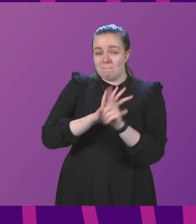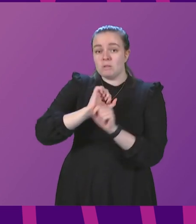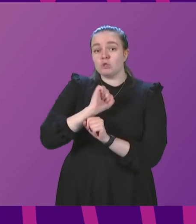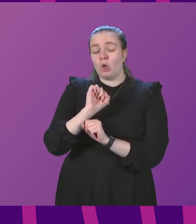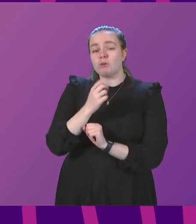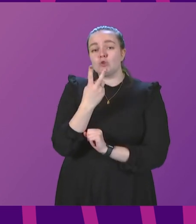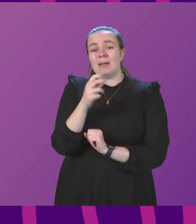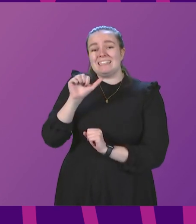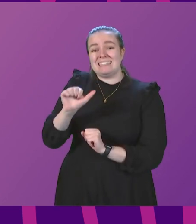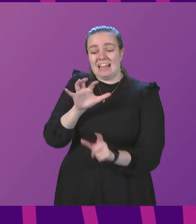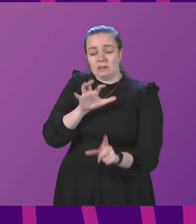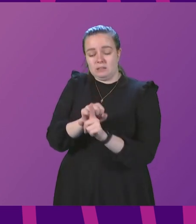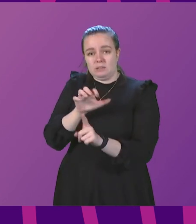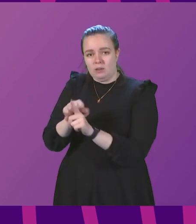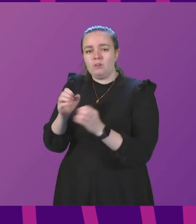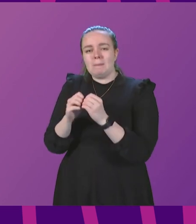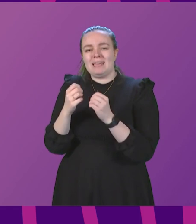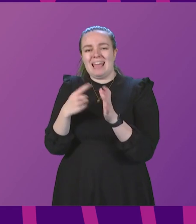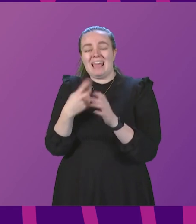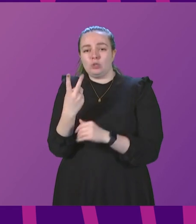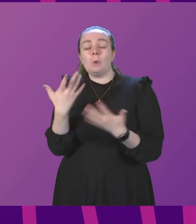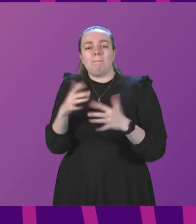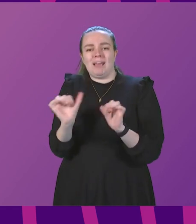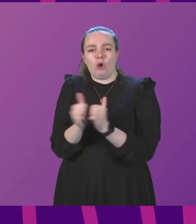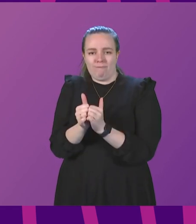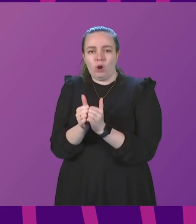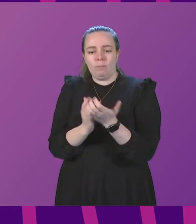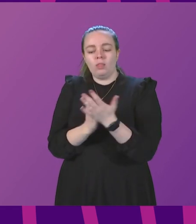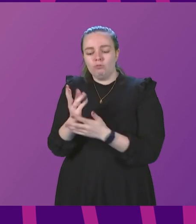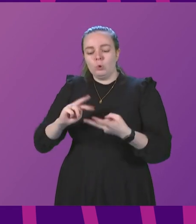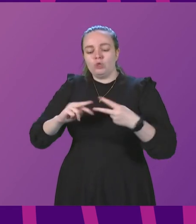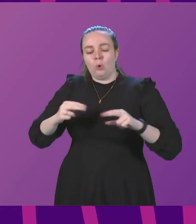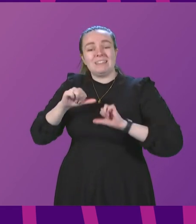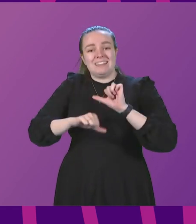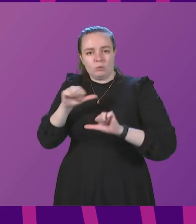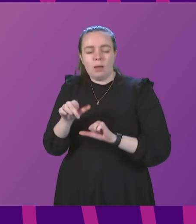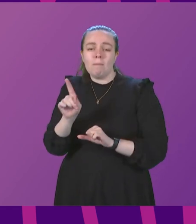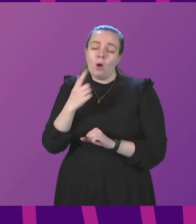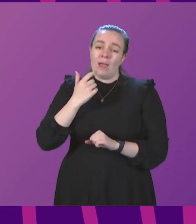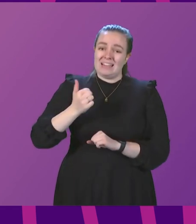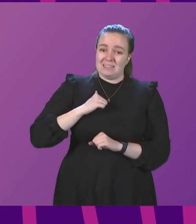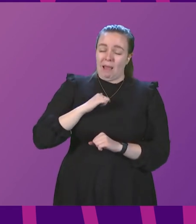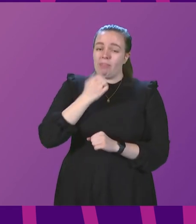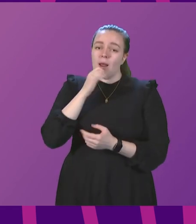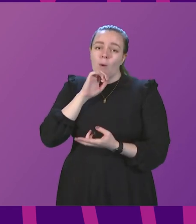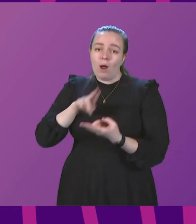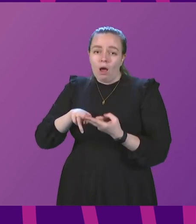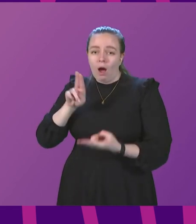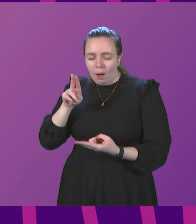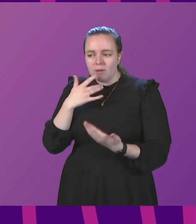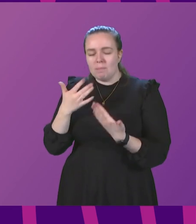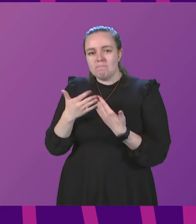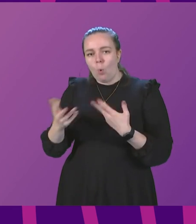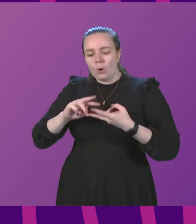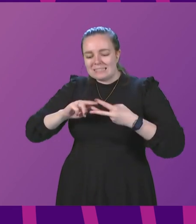26 cases of BA2 have been confirmed through genomic sequencing, but we would expect this number to increase as more sequencing results